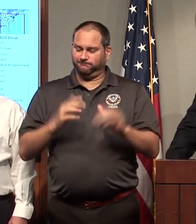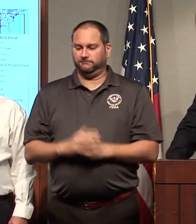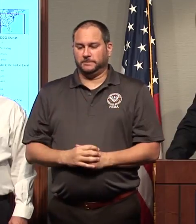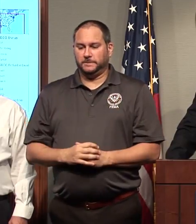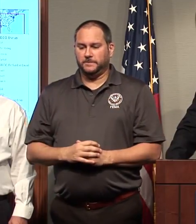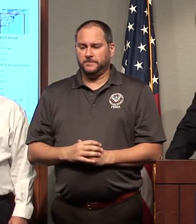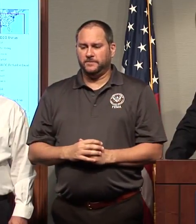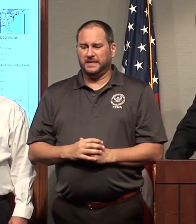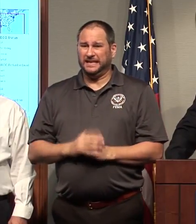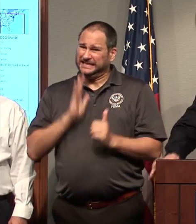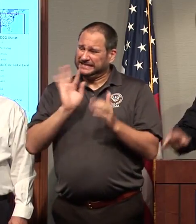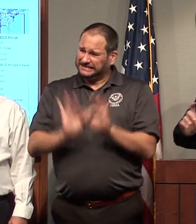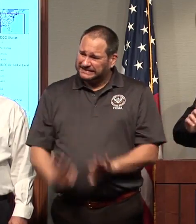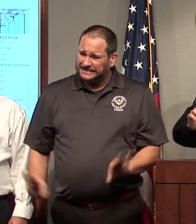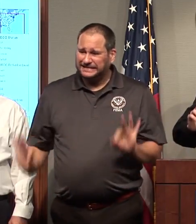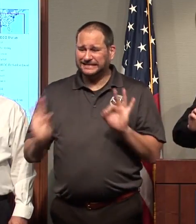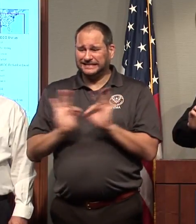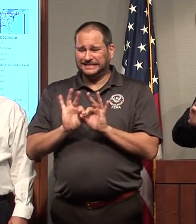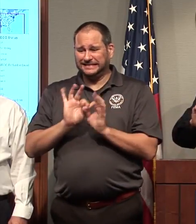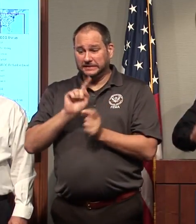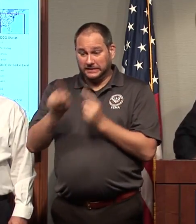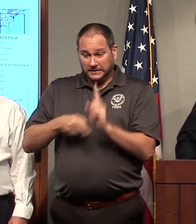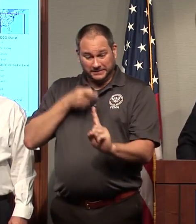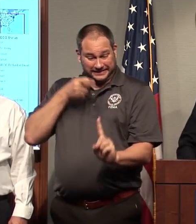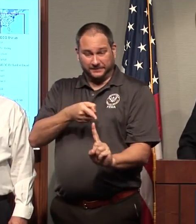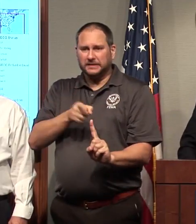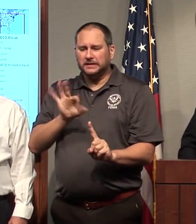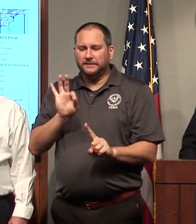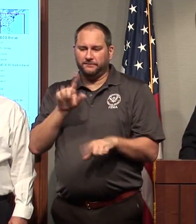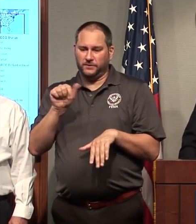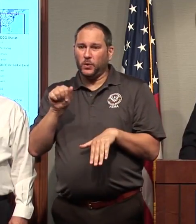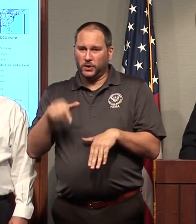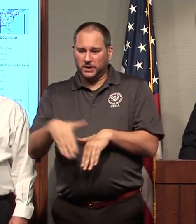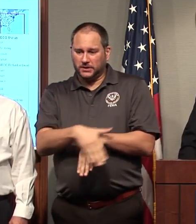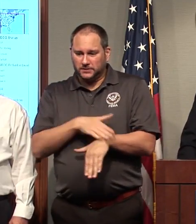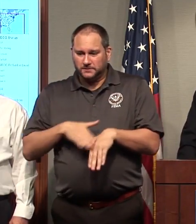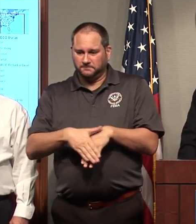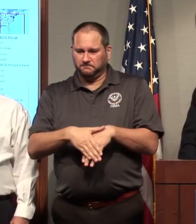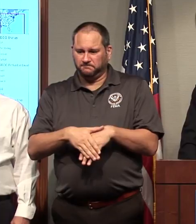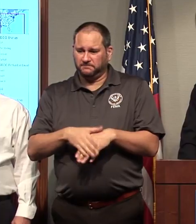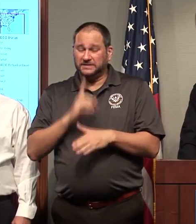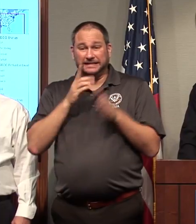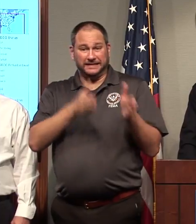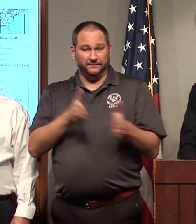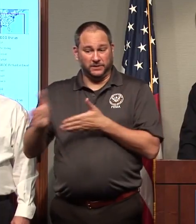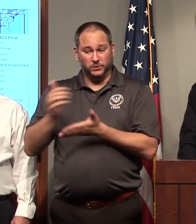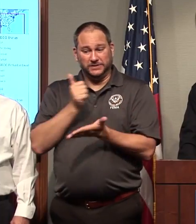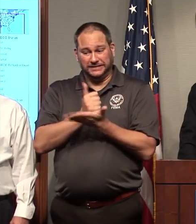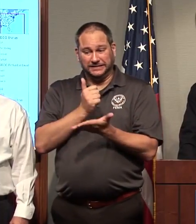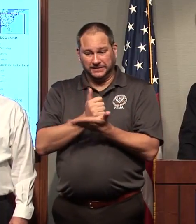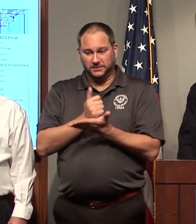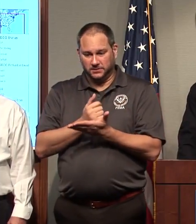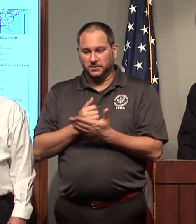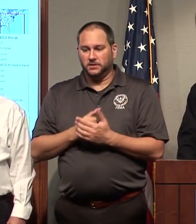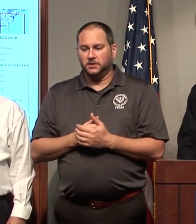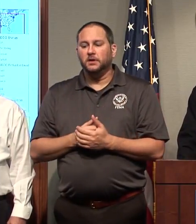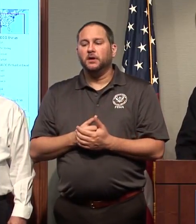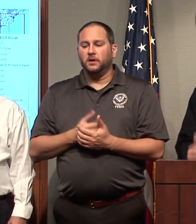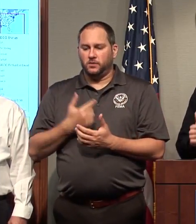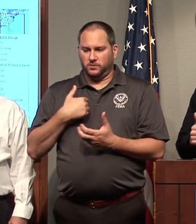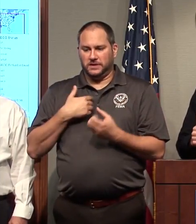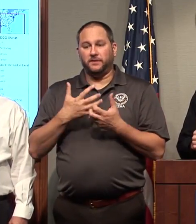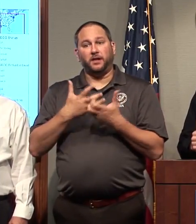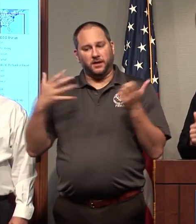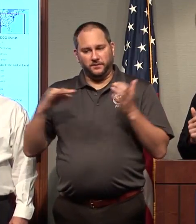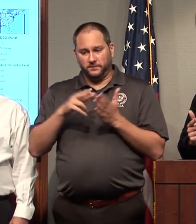important, specifically in Florida right now. The counties under individual assistance declarations, there's quite a few, so I want to read those off.